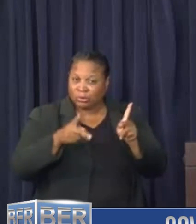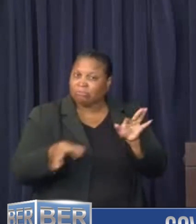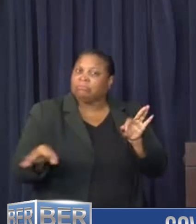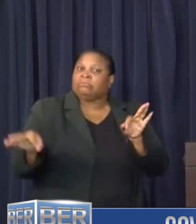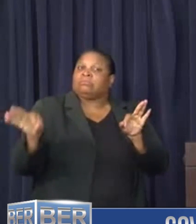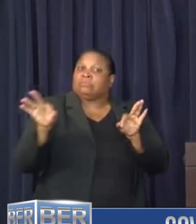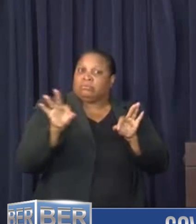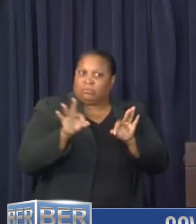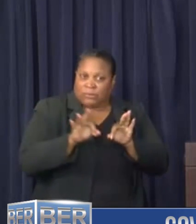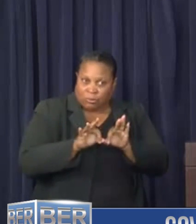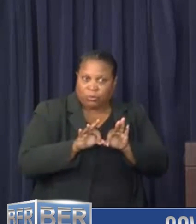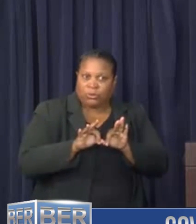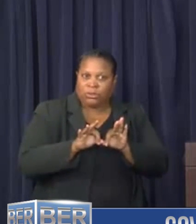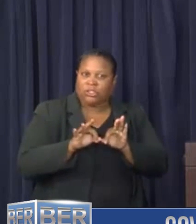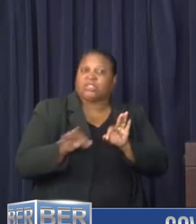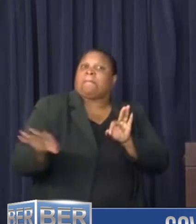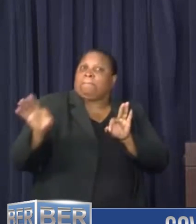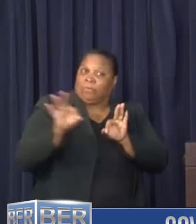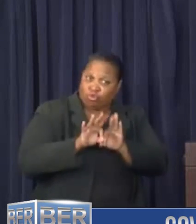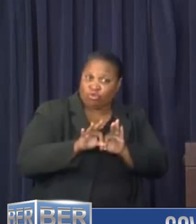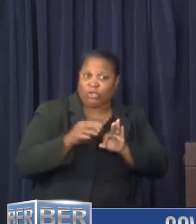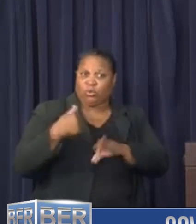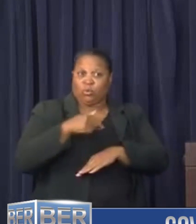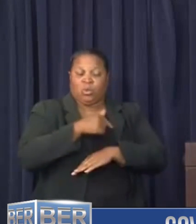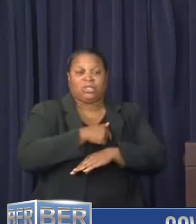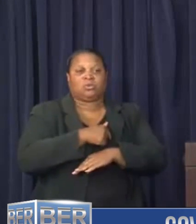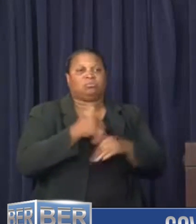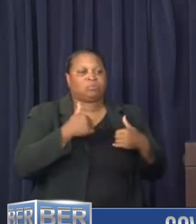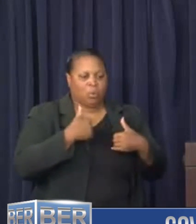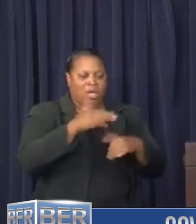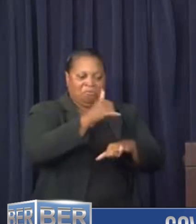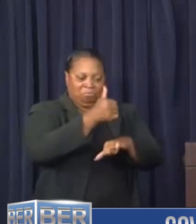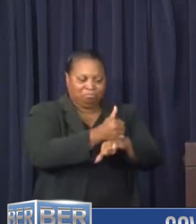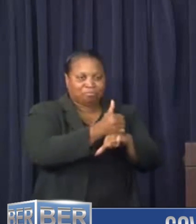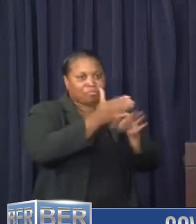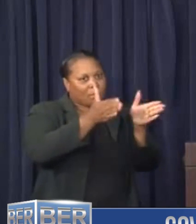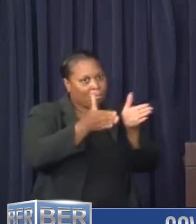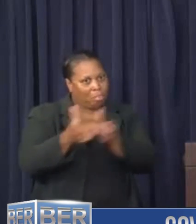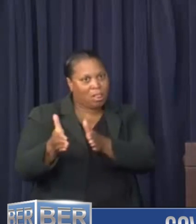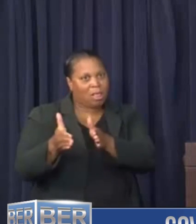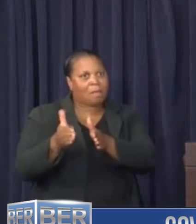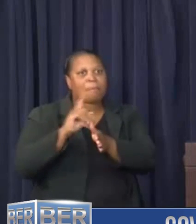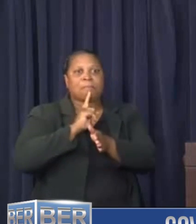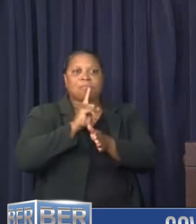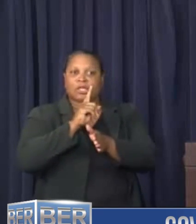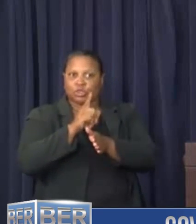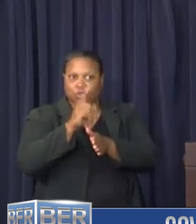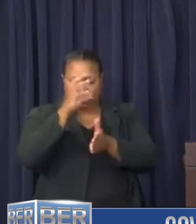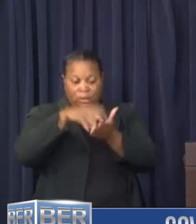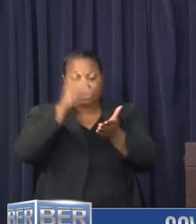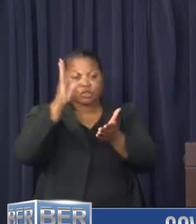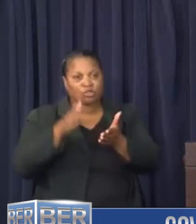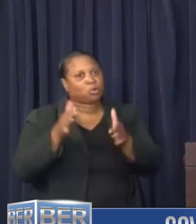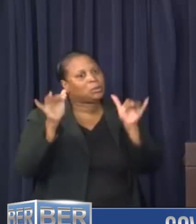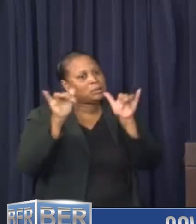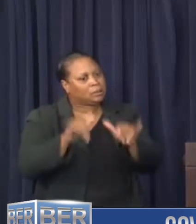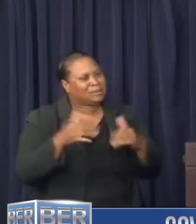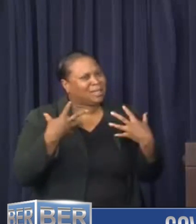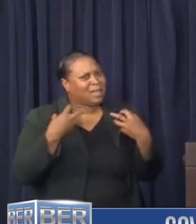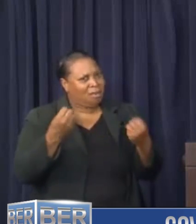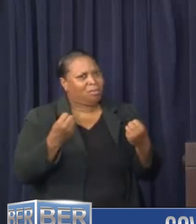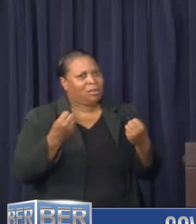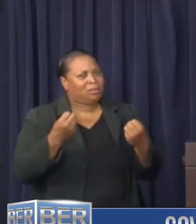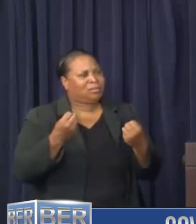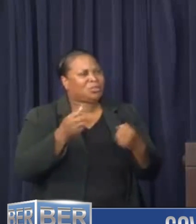important. It is critical to us. And so we have a plan in place. And we're going to make sure that our students remain healthy. So just